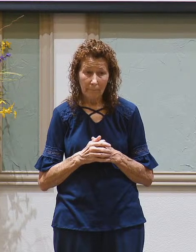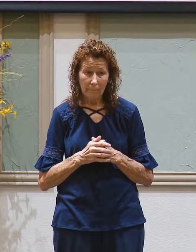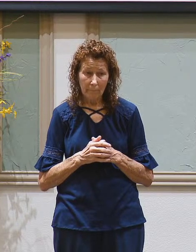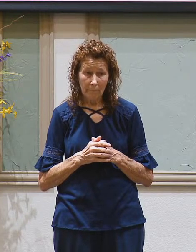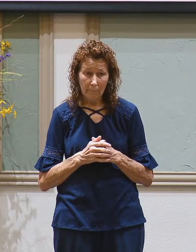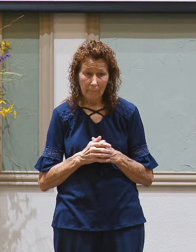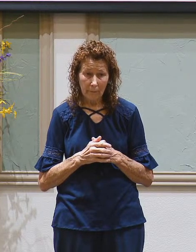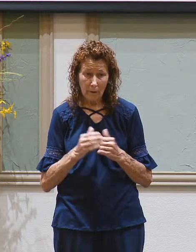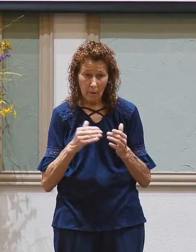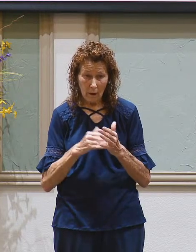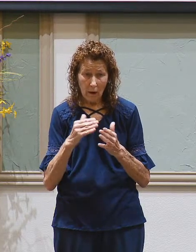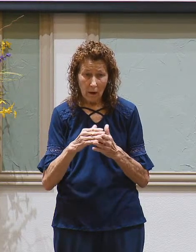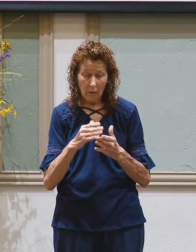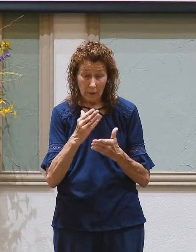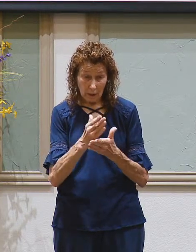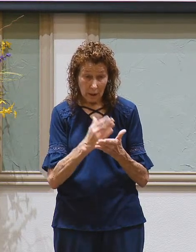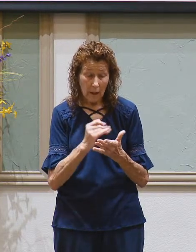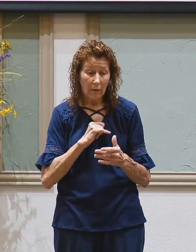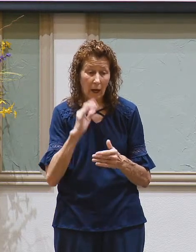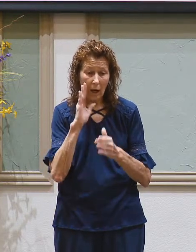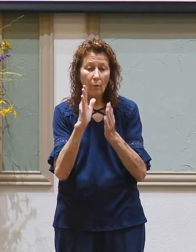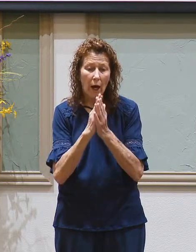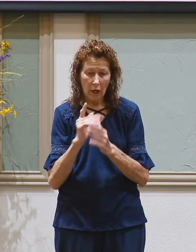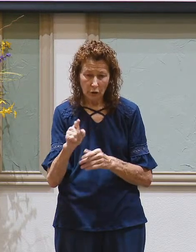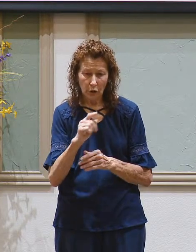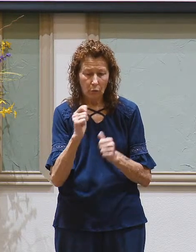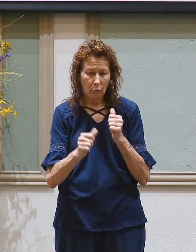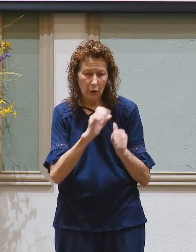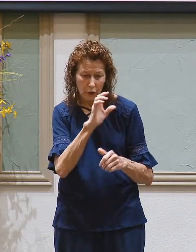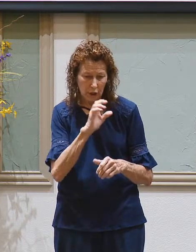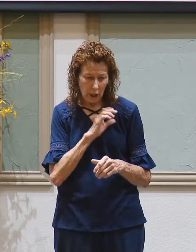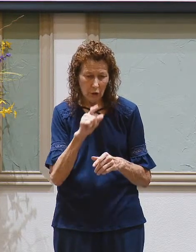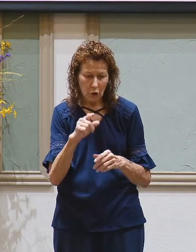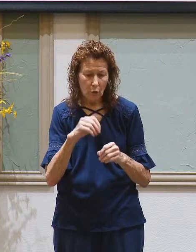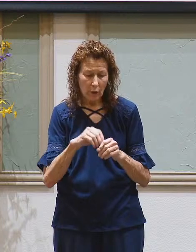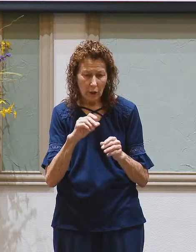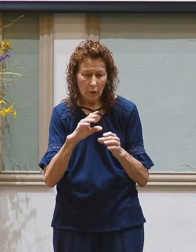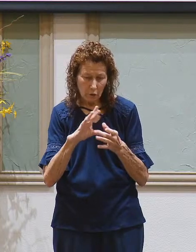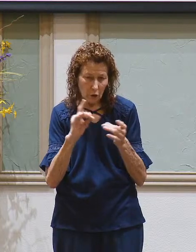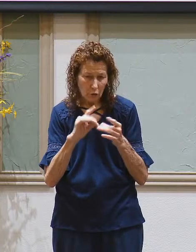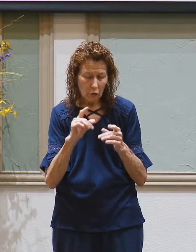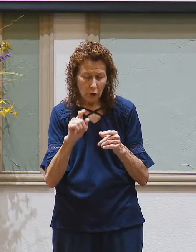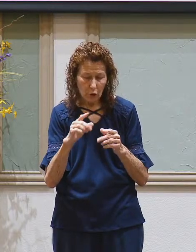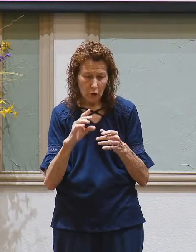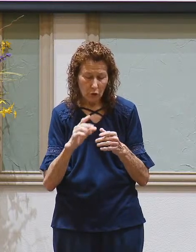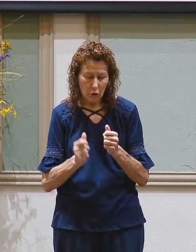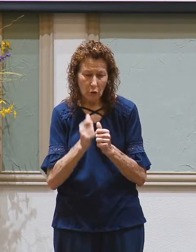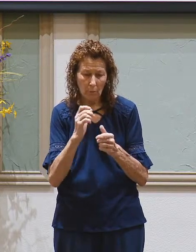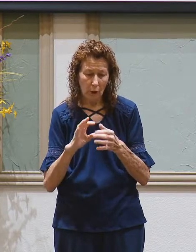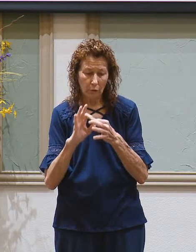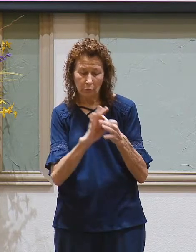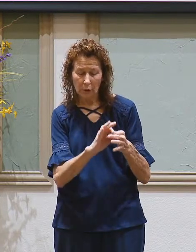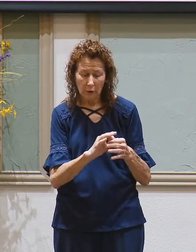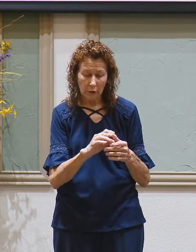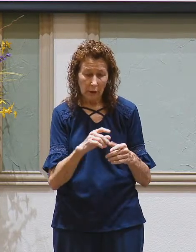Quite often in a sermon I will ask you which character of the text do you most relate. As much as I hate to break the news to you,